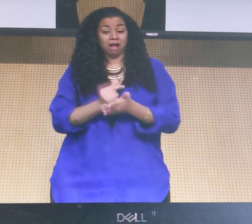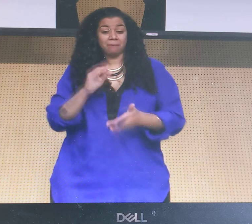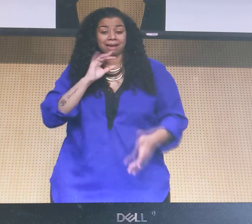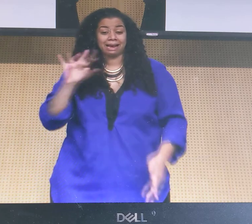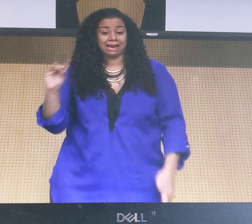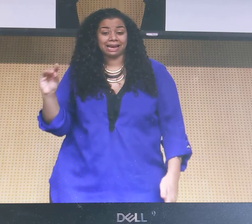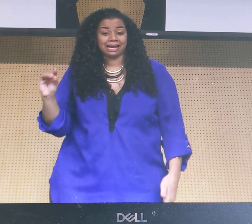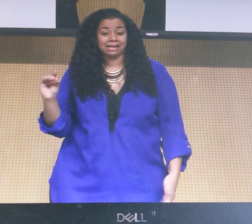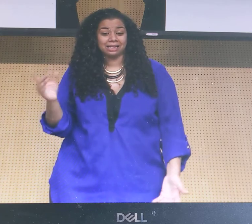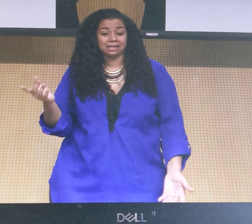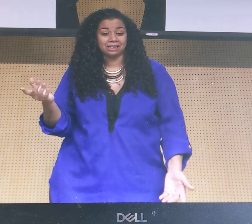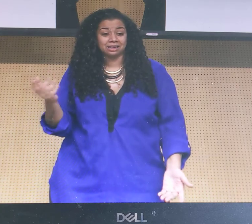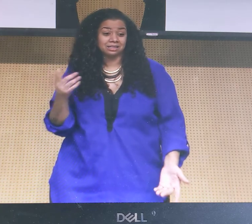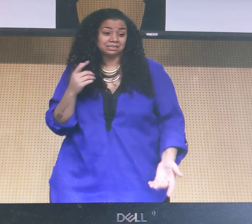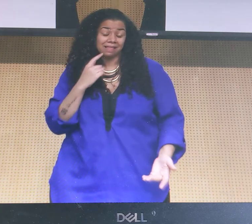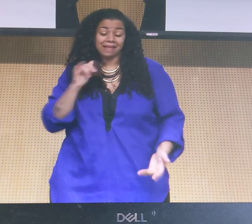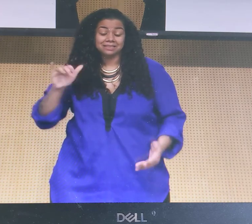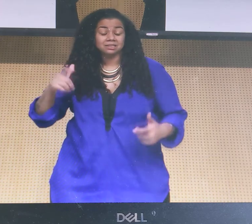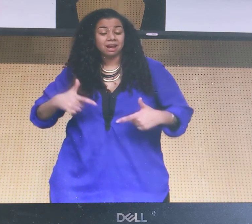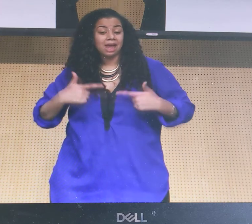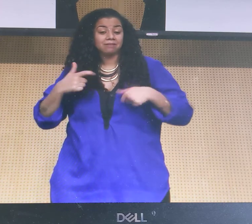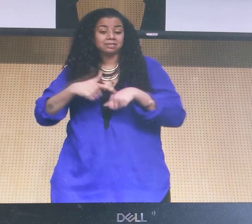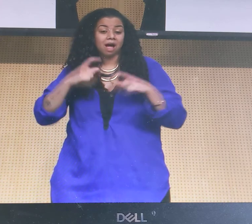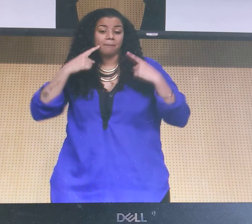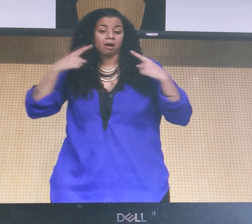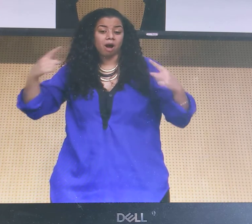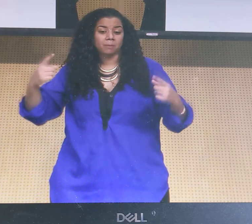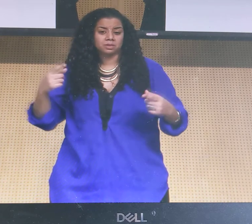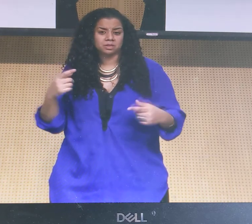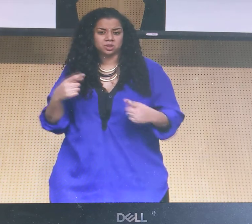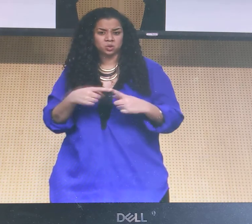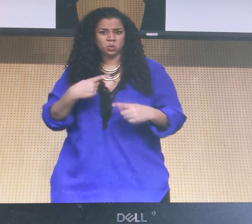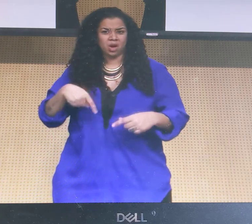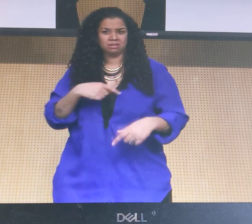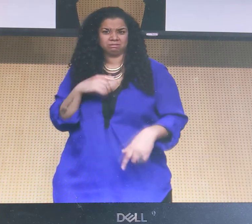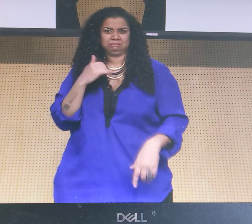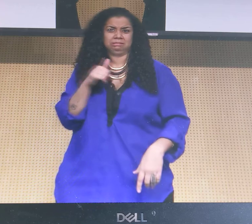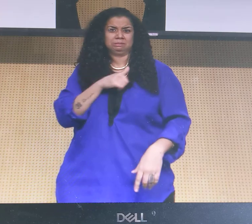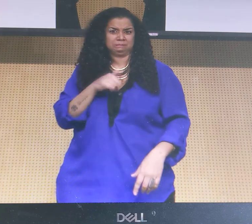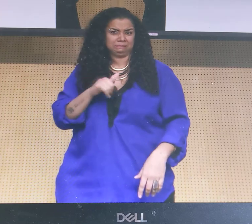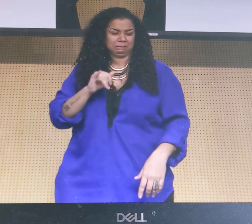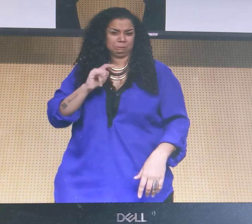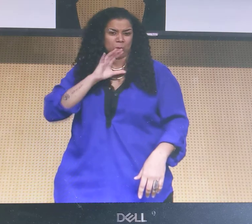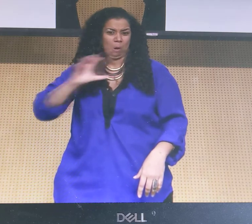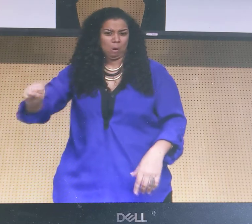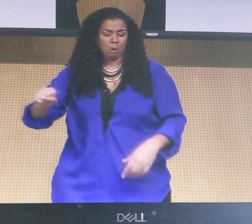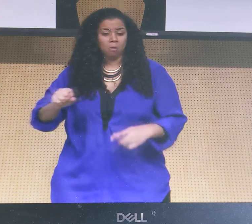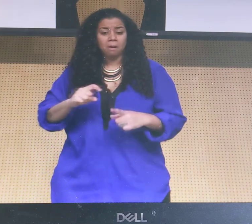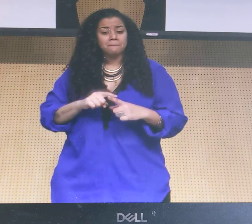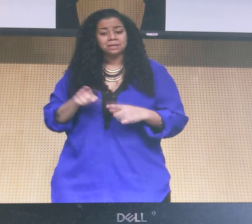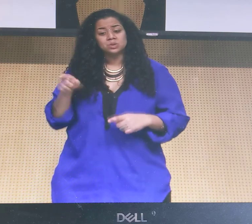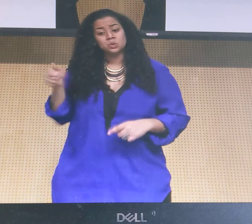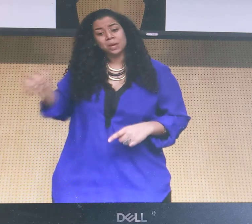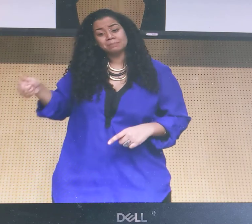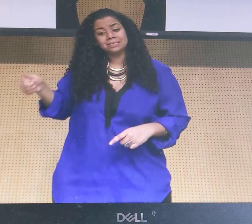children and have a family. Then when he was in his 80s, he finally was able to attain his lifetime accomplishment.